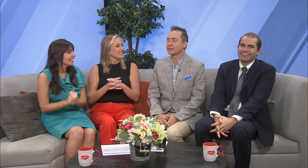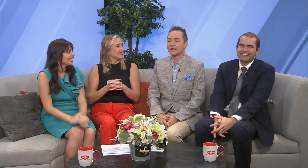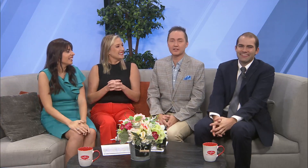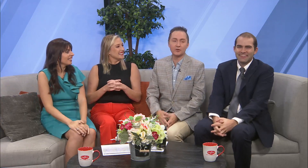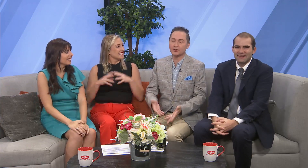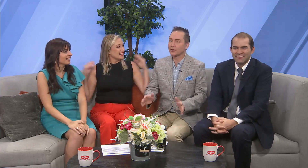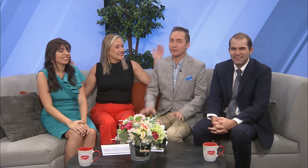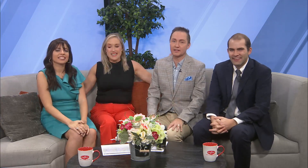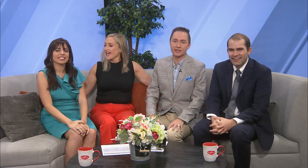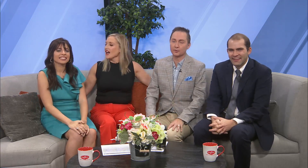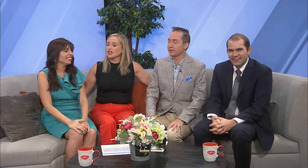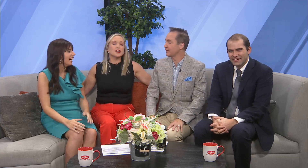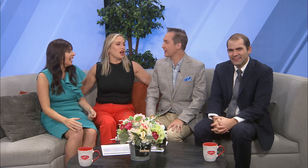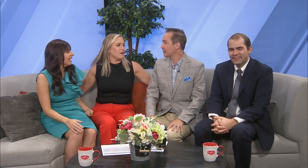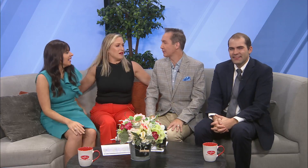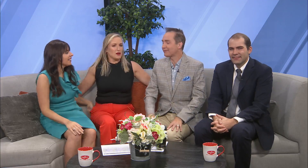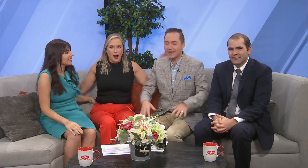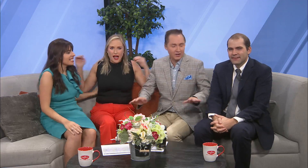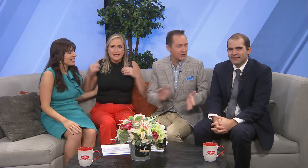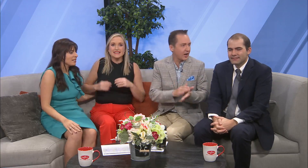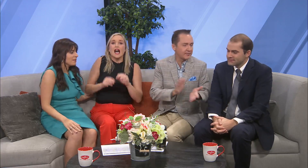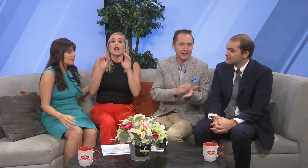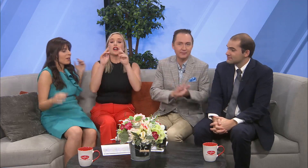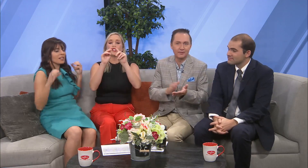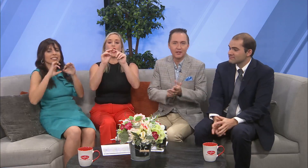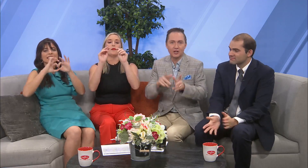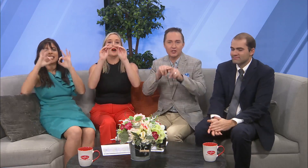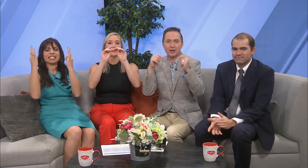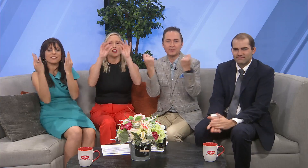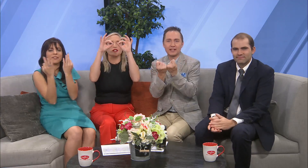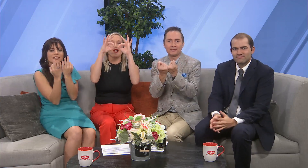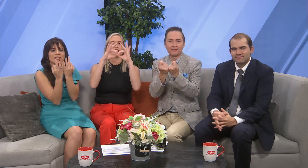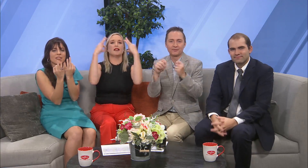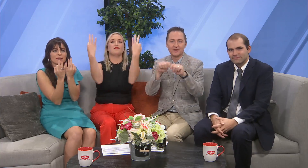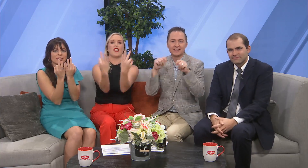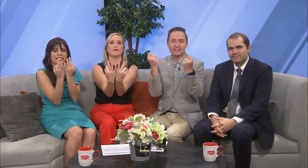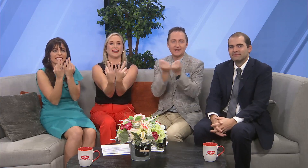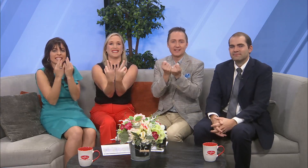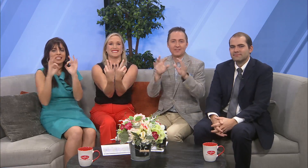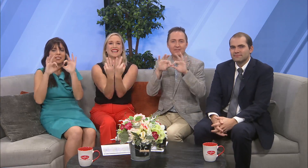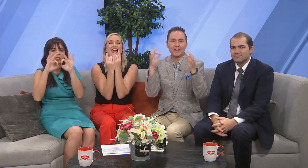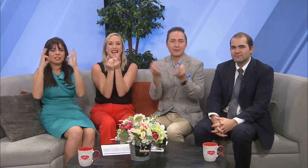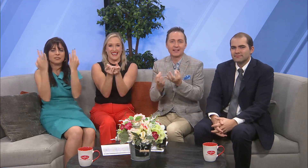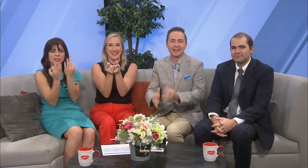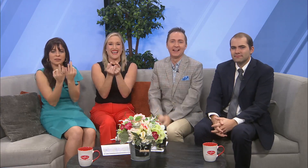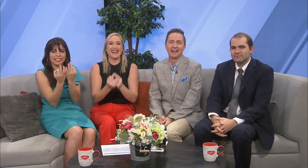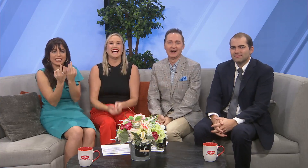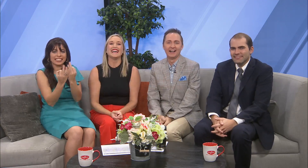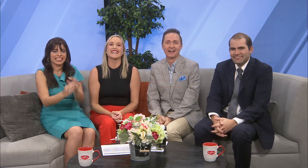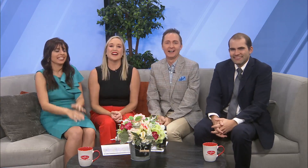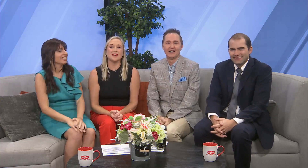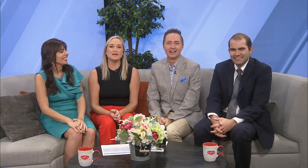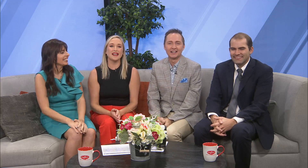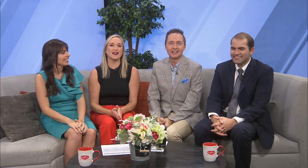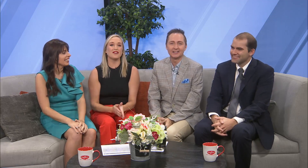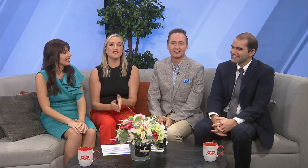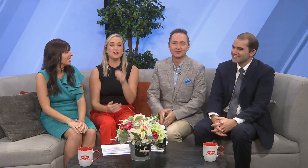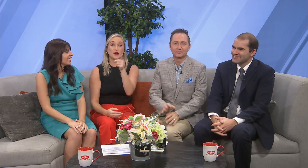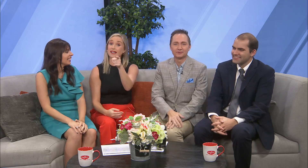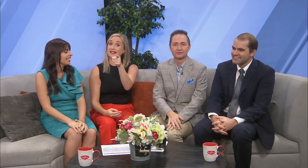you guys are doing amazing and weird. Good job, everyone. job, team. Good job, team. family. Coming up later, I'll fill you in